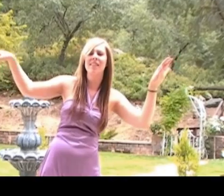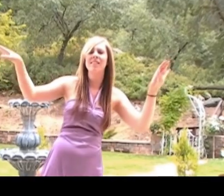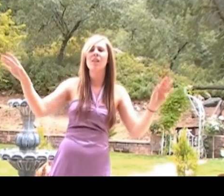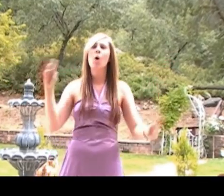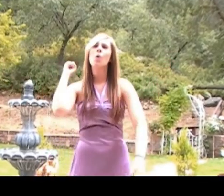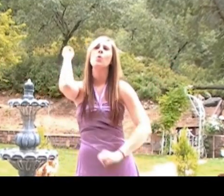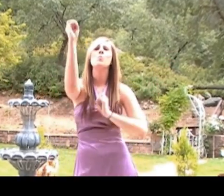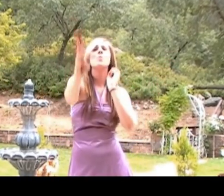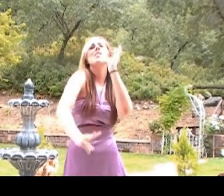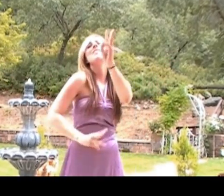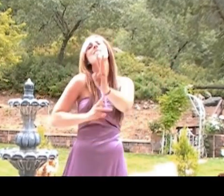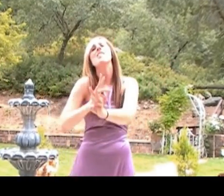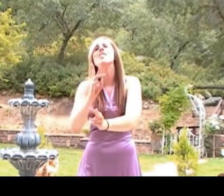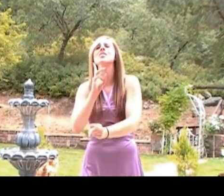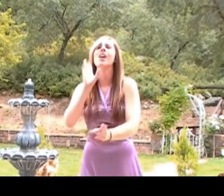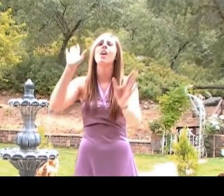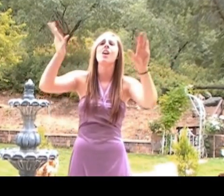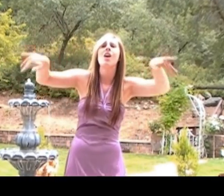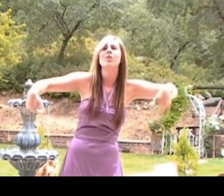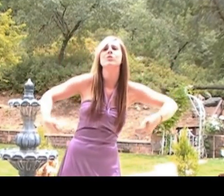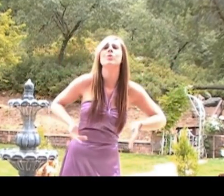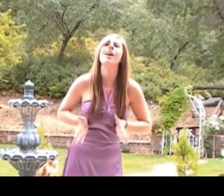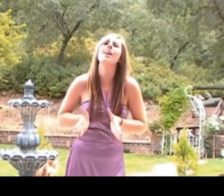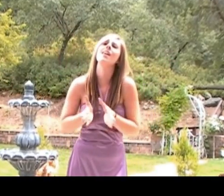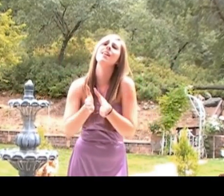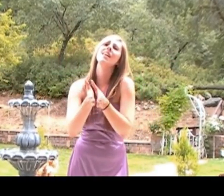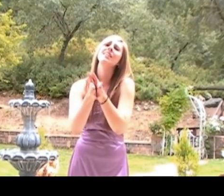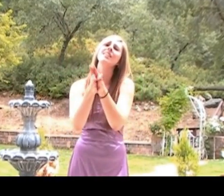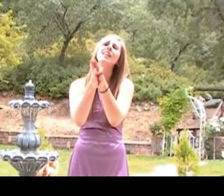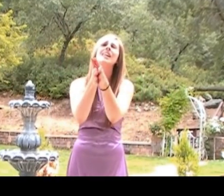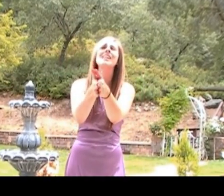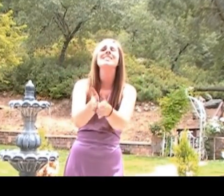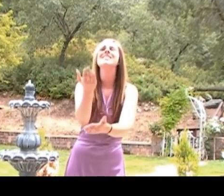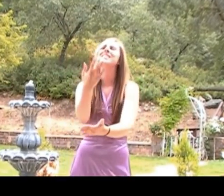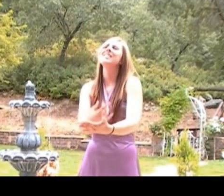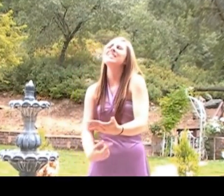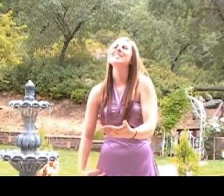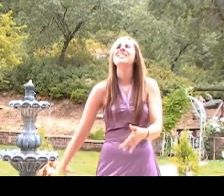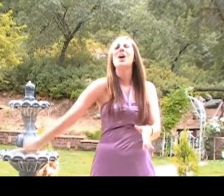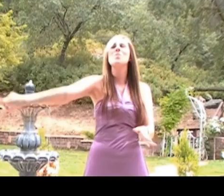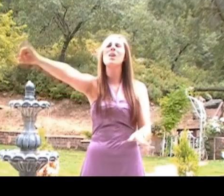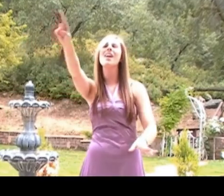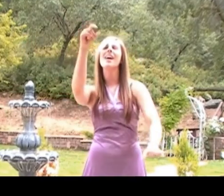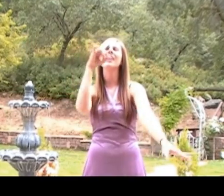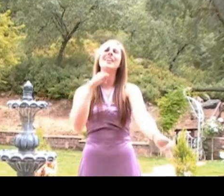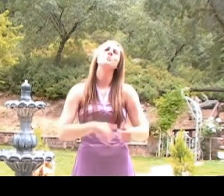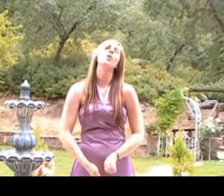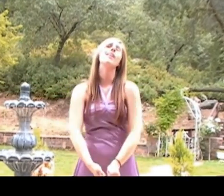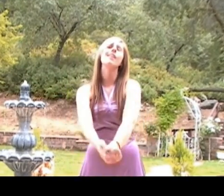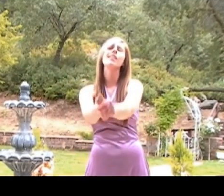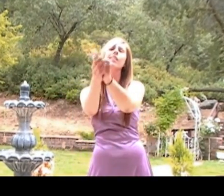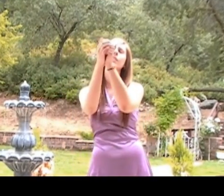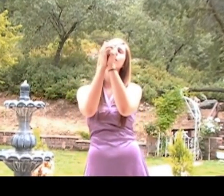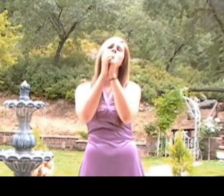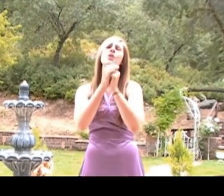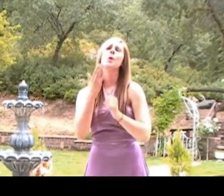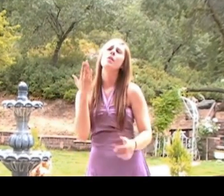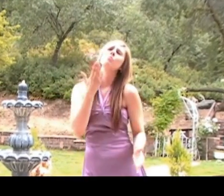Words are swaying Someone is praying Someone Please